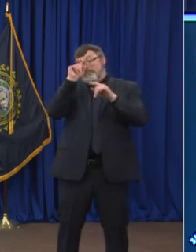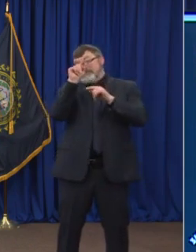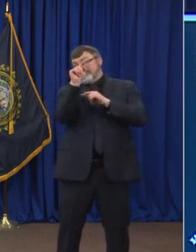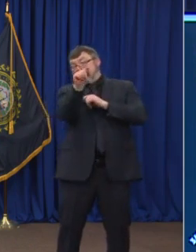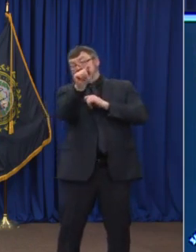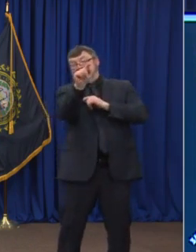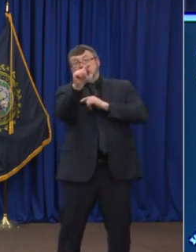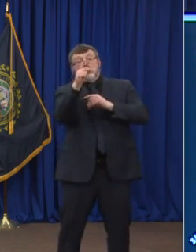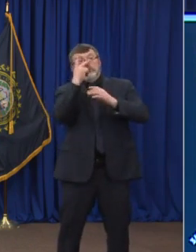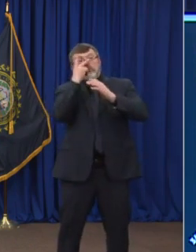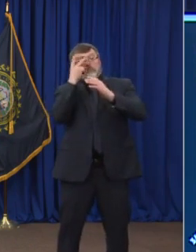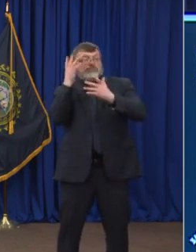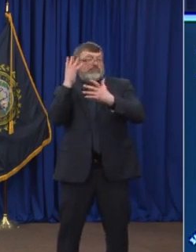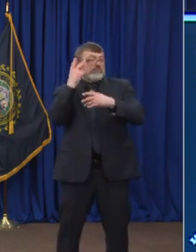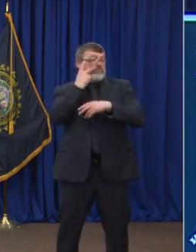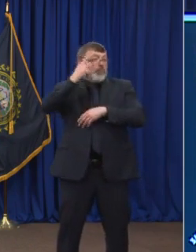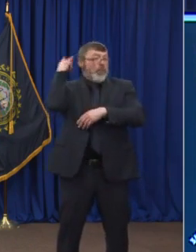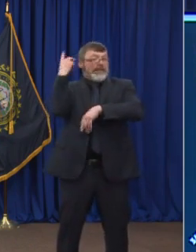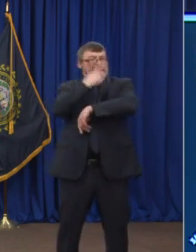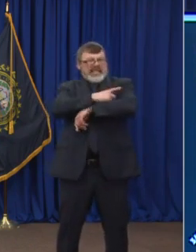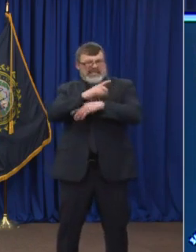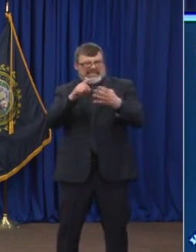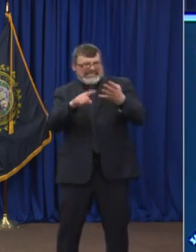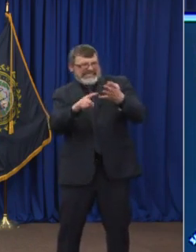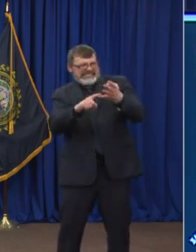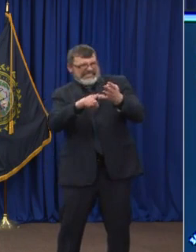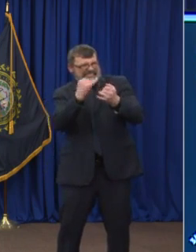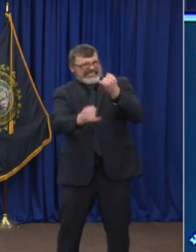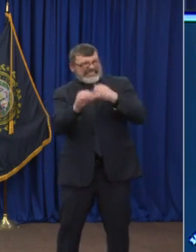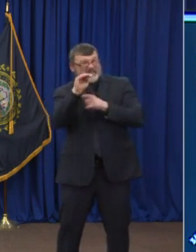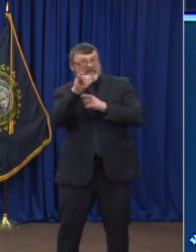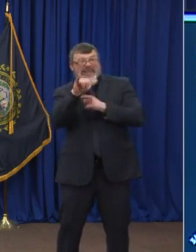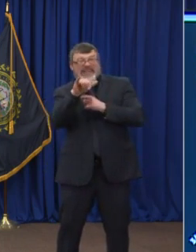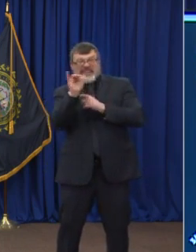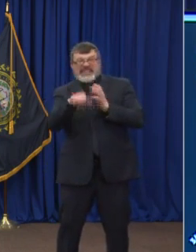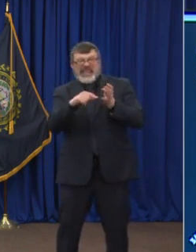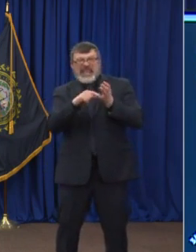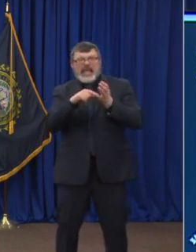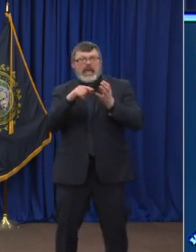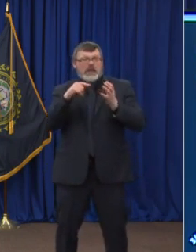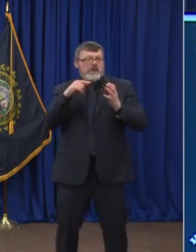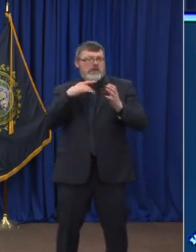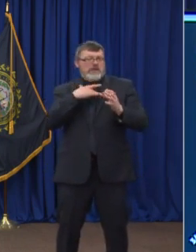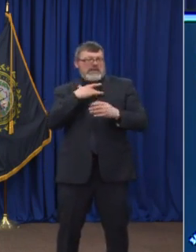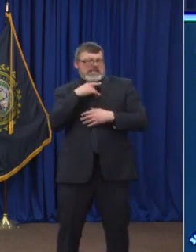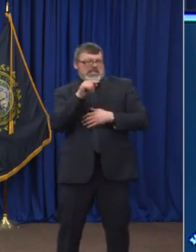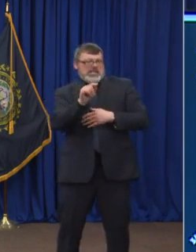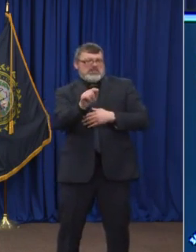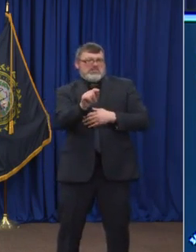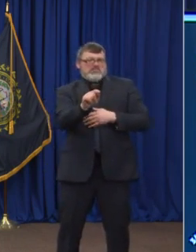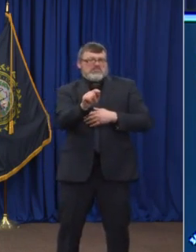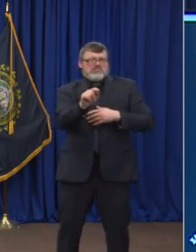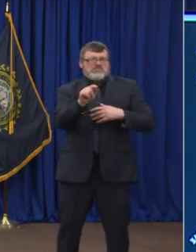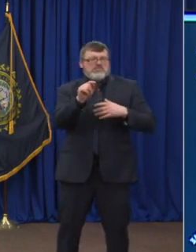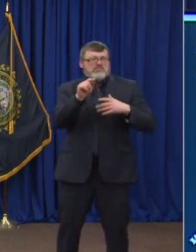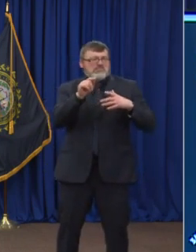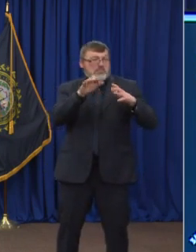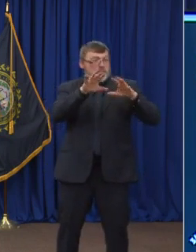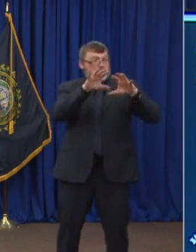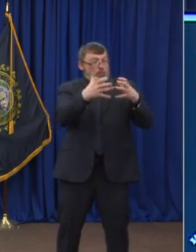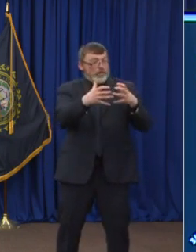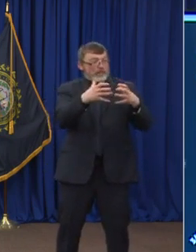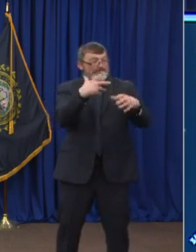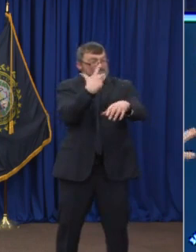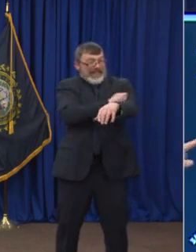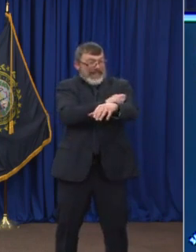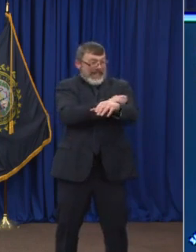one B, but even two or well into the the two B group of vaccination. And those are our most vulnerable citizens by far that make up the